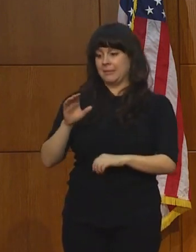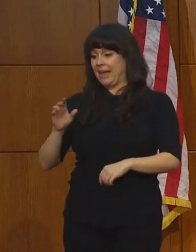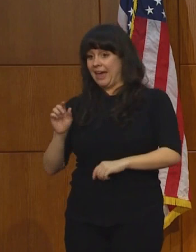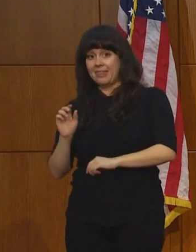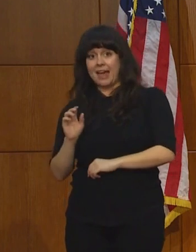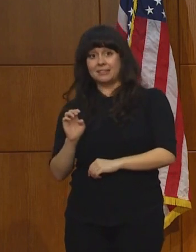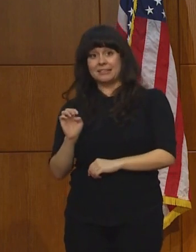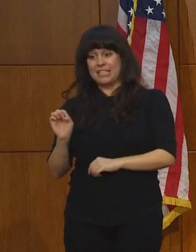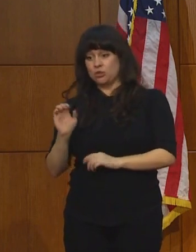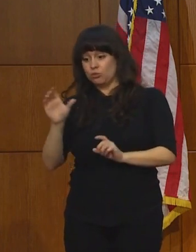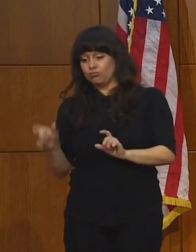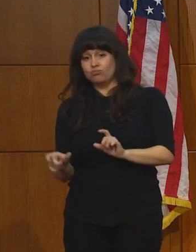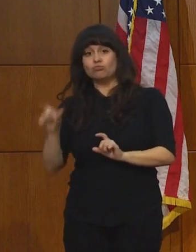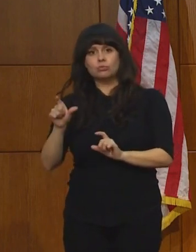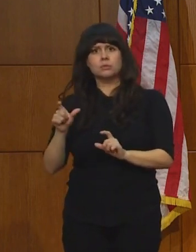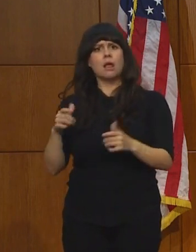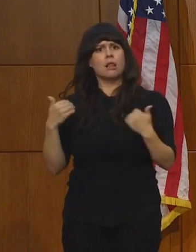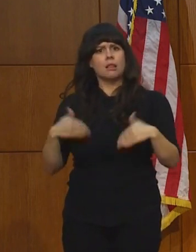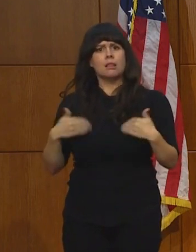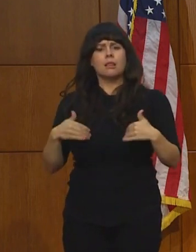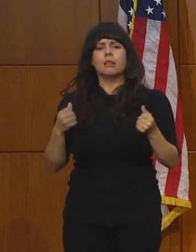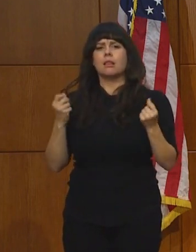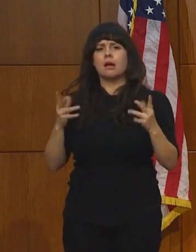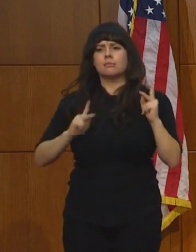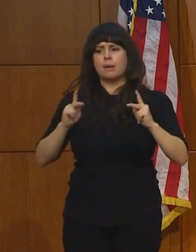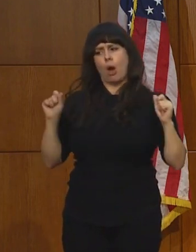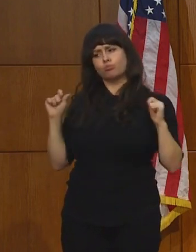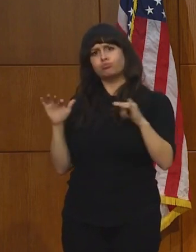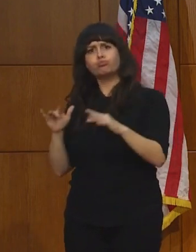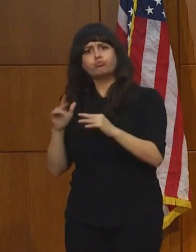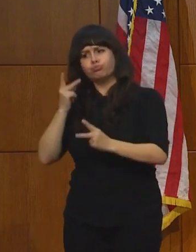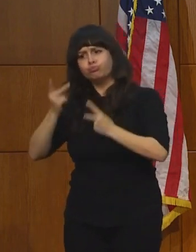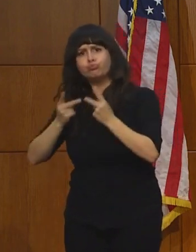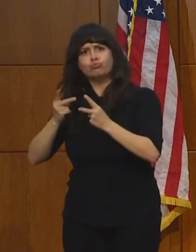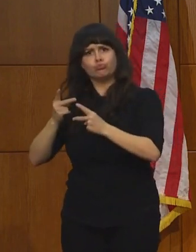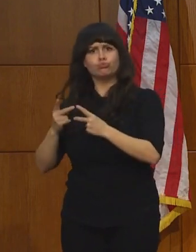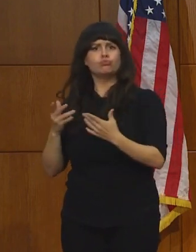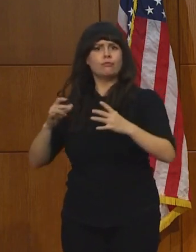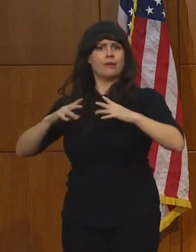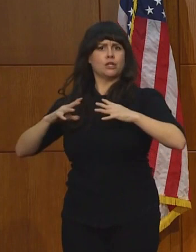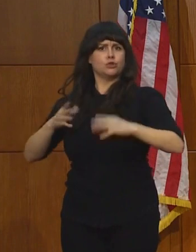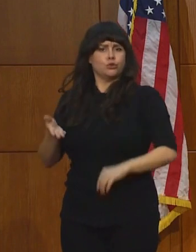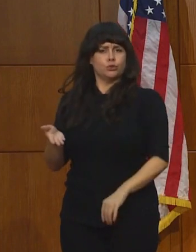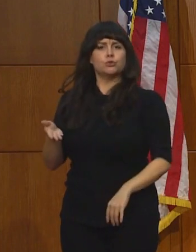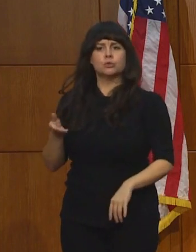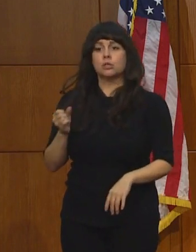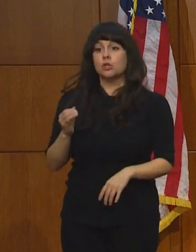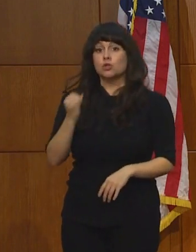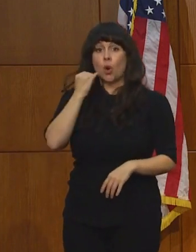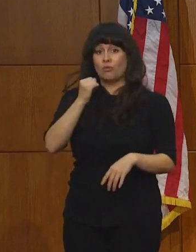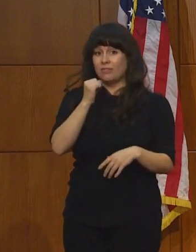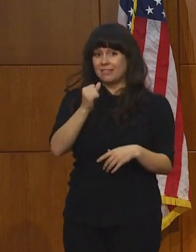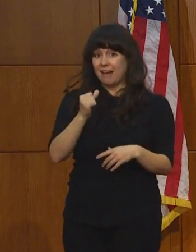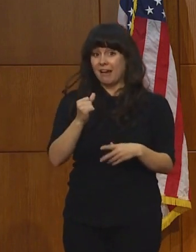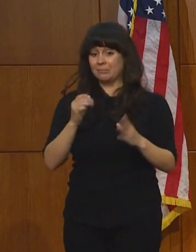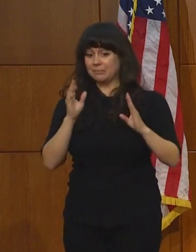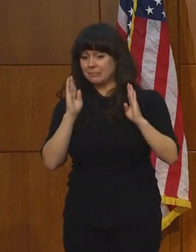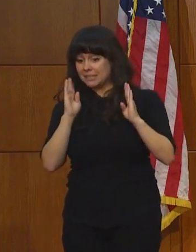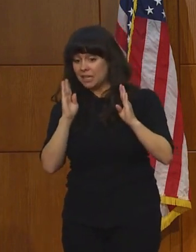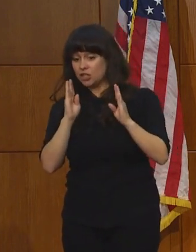If we don't take this seriously now, we could see bigger increases across our commonwealth.